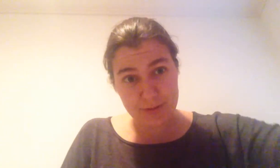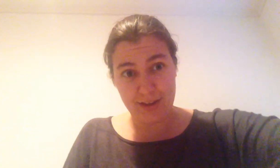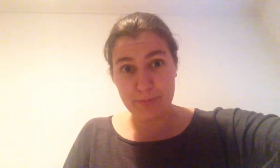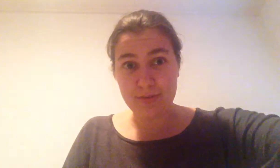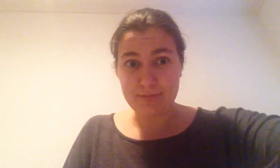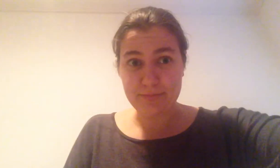those exams.